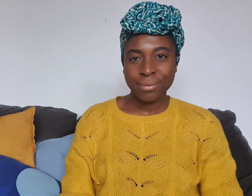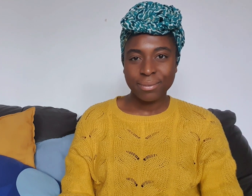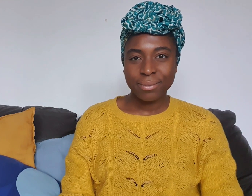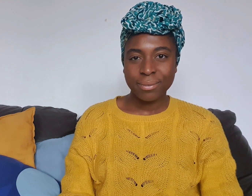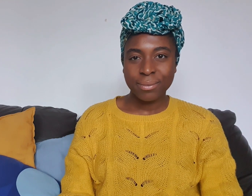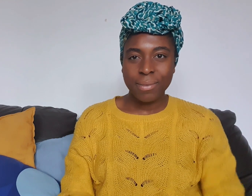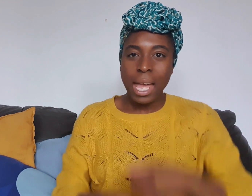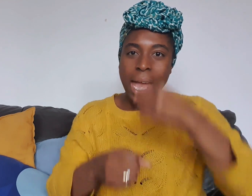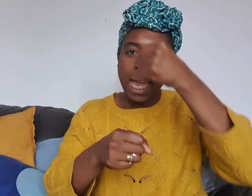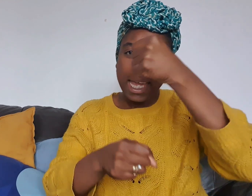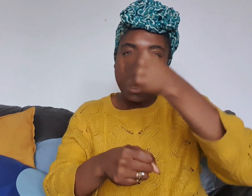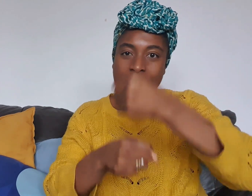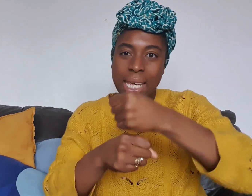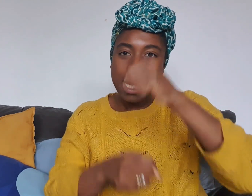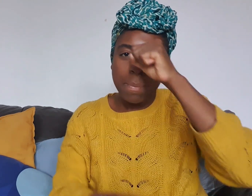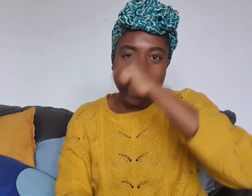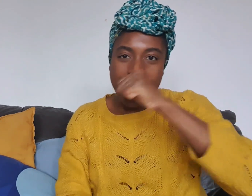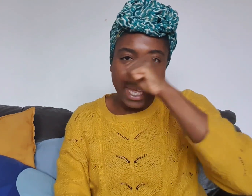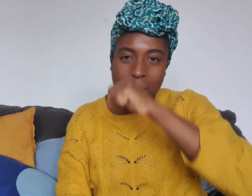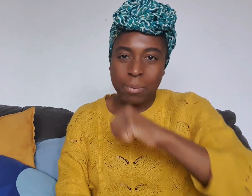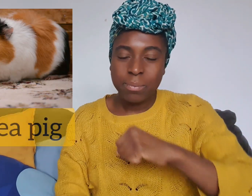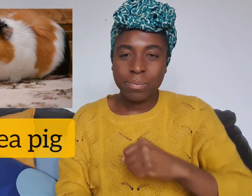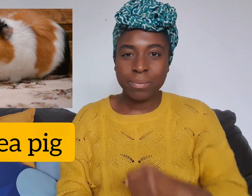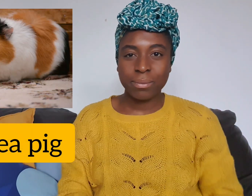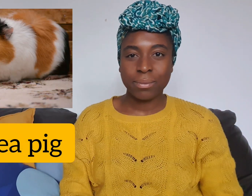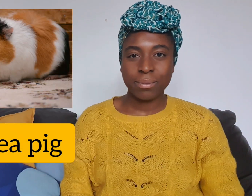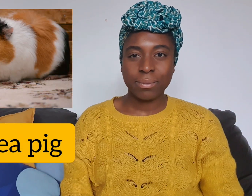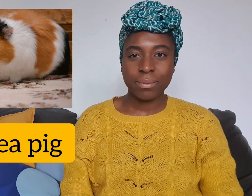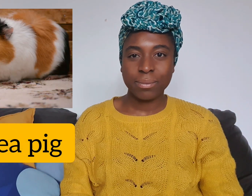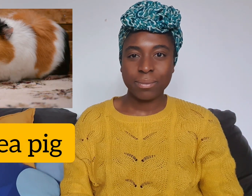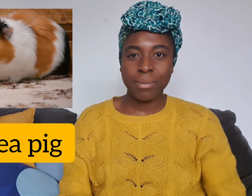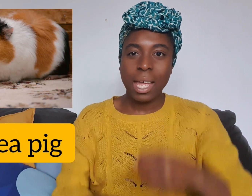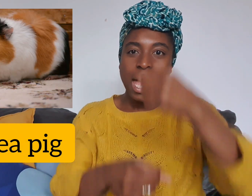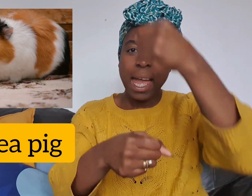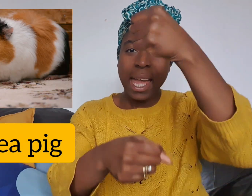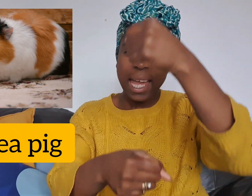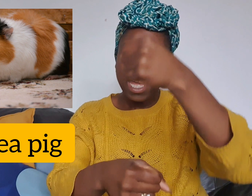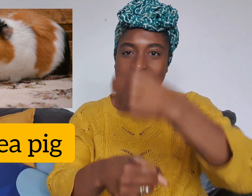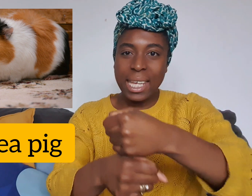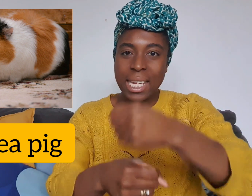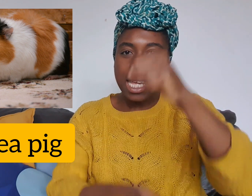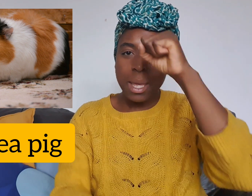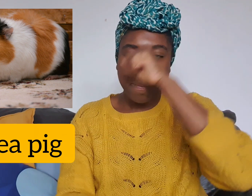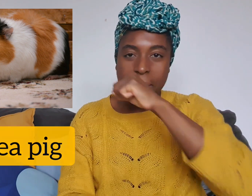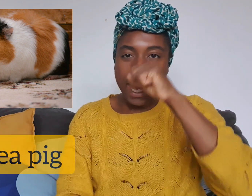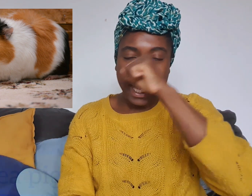Hamster Guinea Pig Guinea Pig